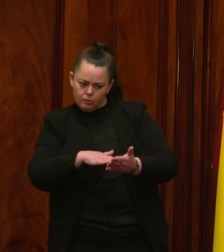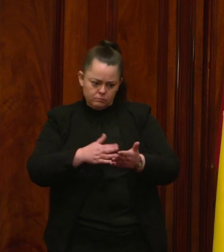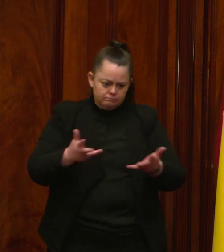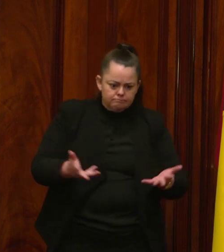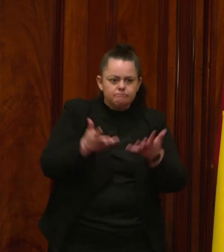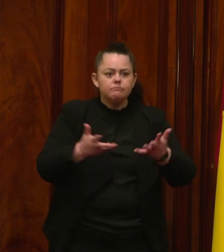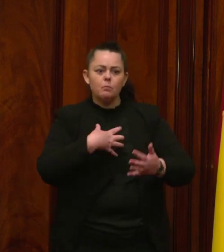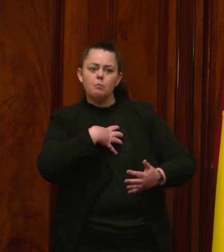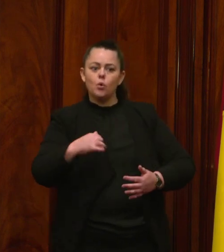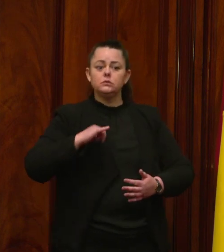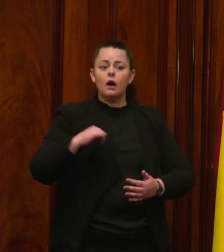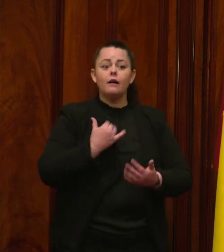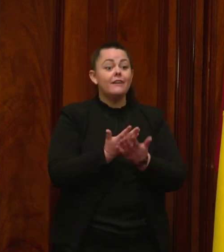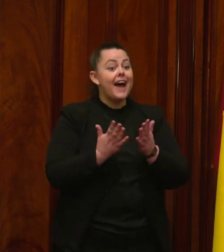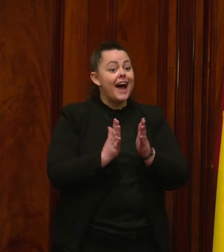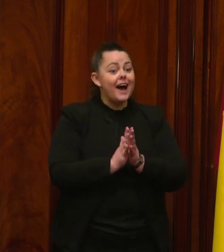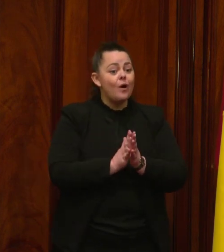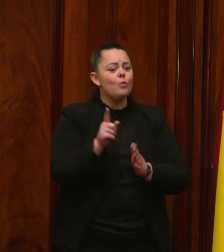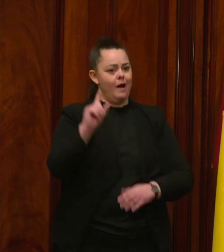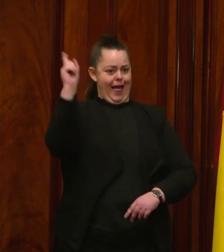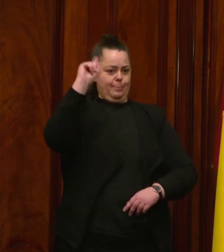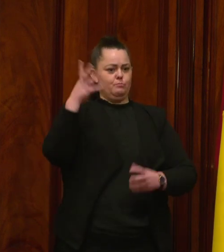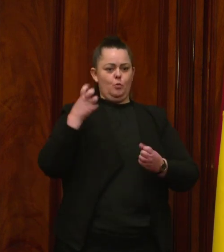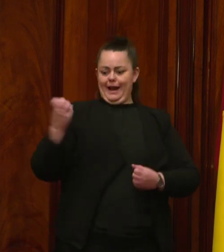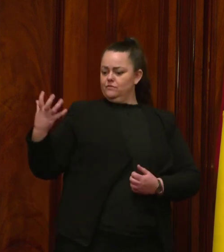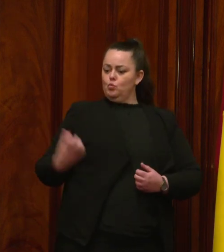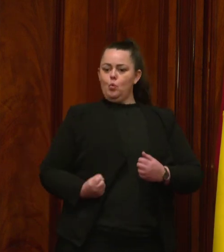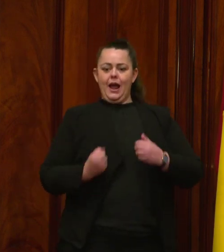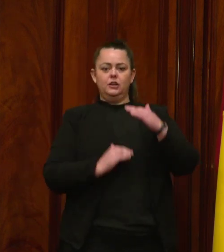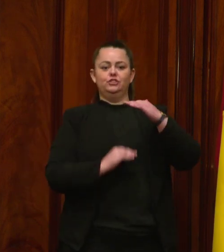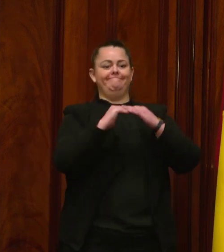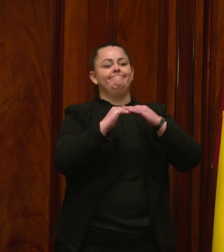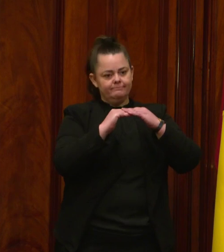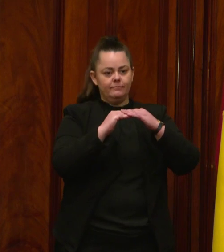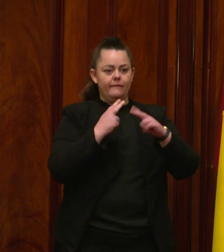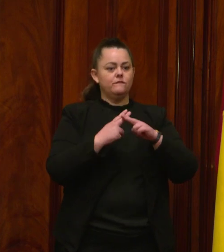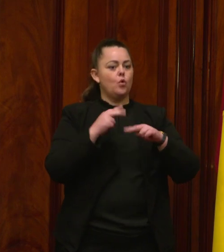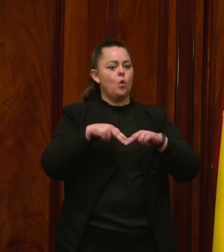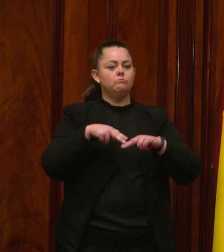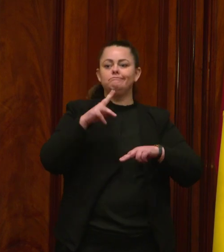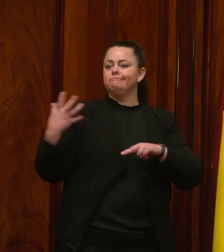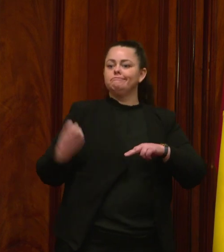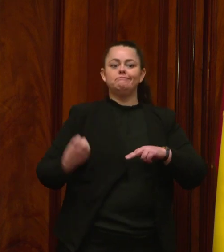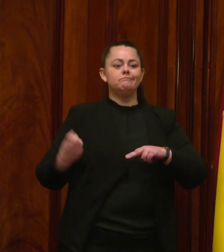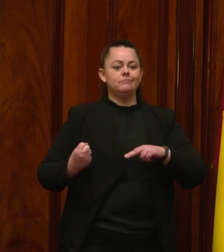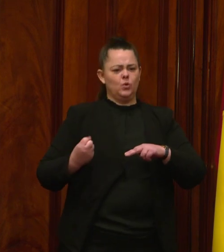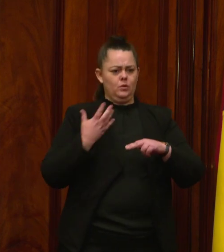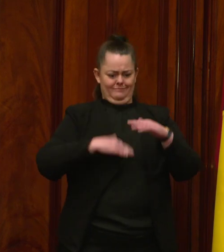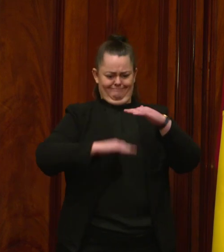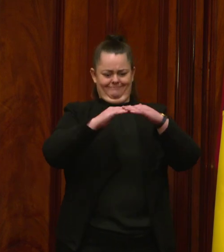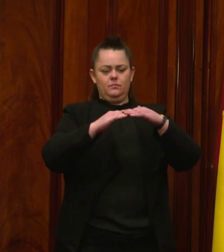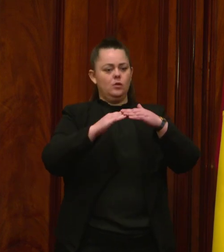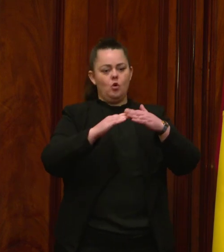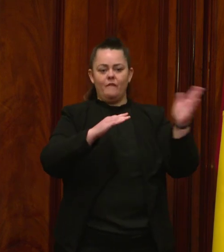workers. By removing the wages cap, it is hoped the exodus of health care workers can be stemmed